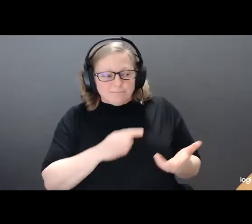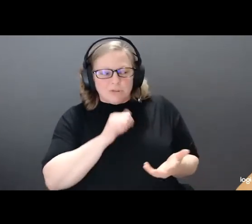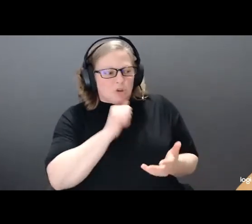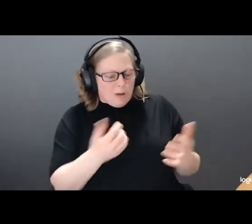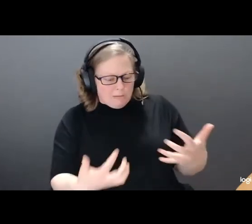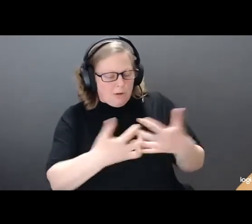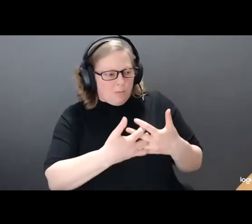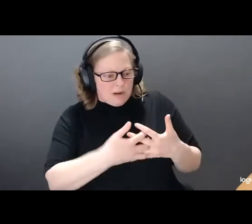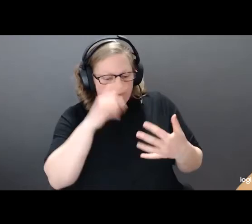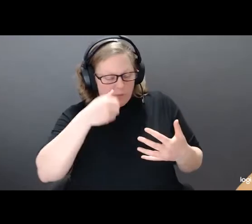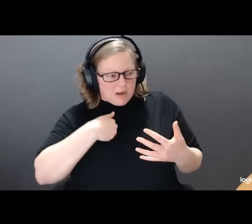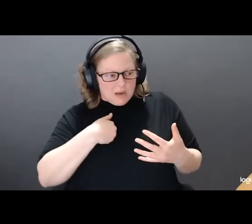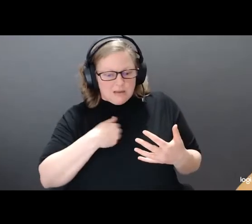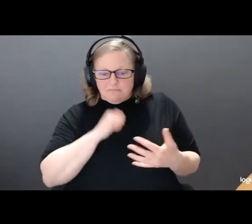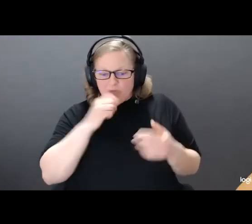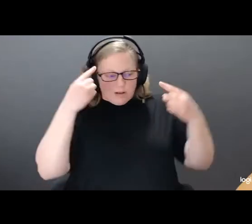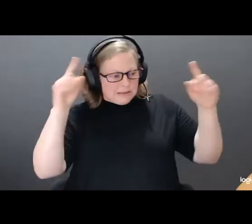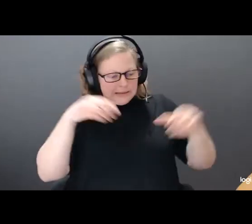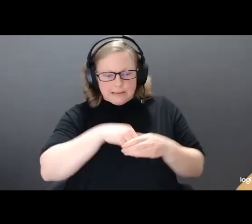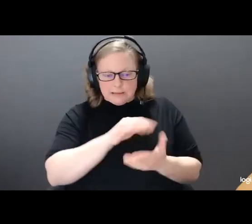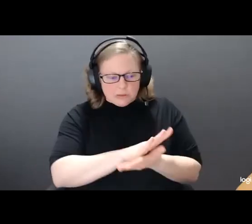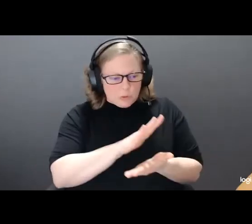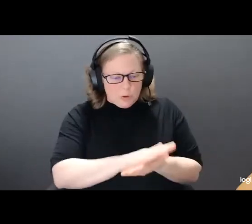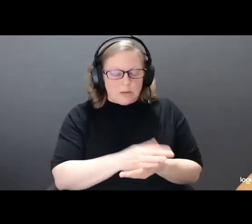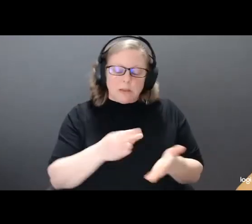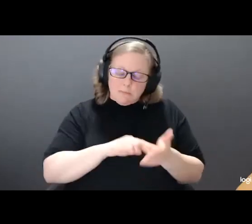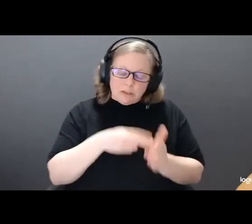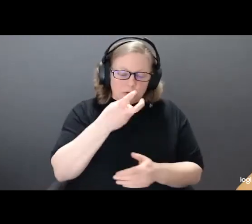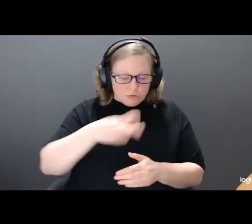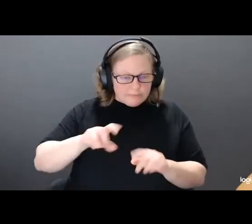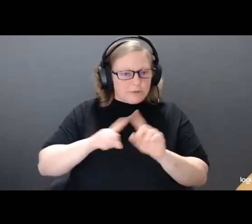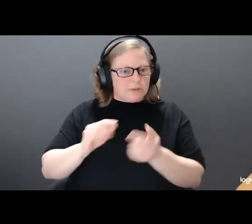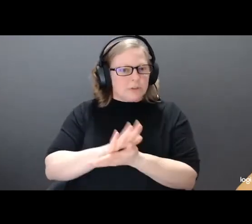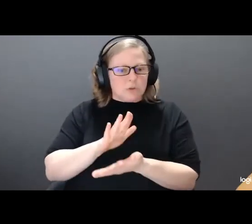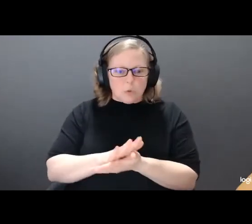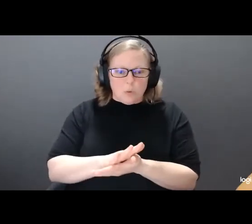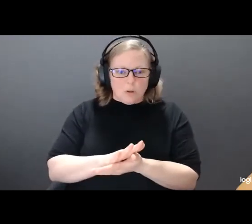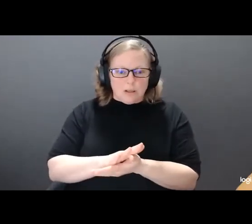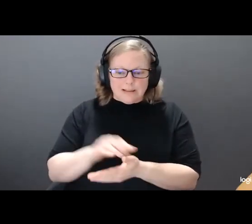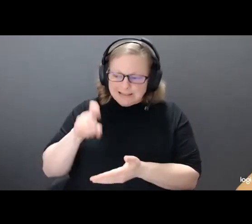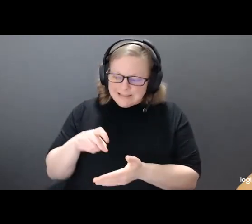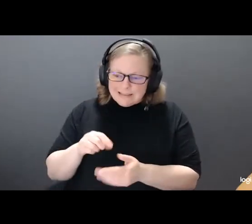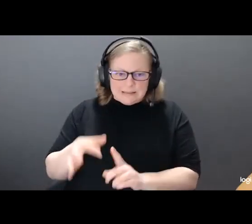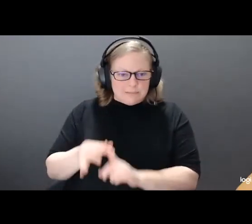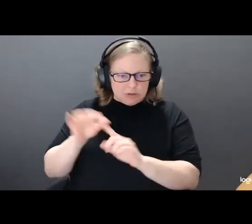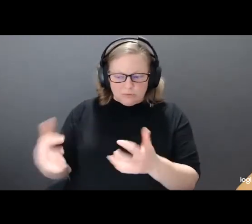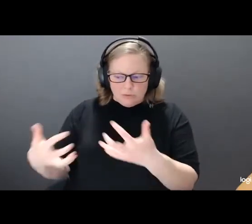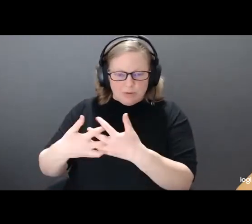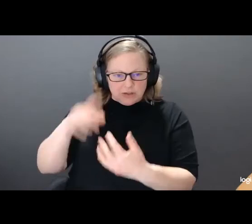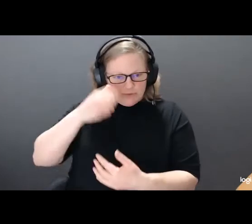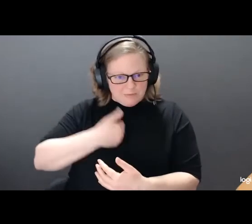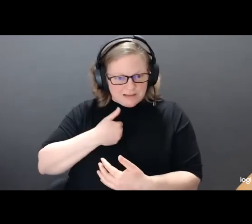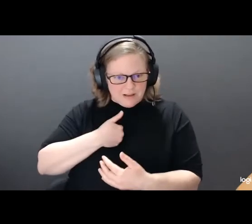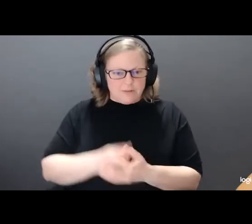eventually led to me having to switch schools and getting the accommodations I needed to succeed. Living with dyslexia has taught me to advocate for